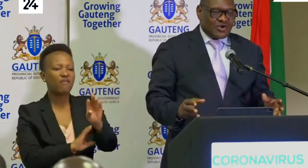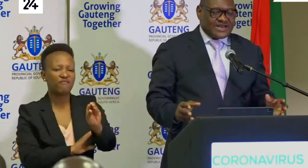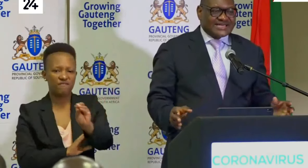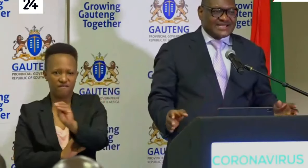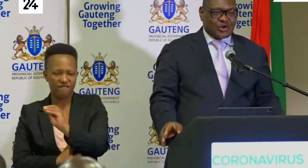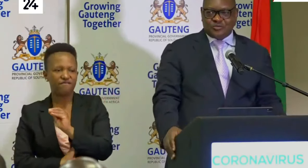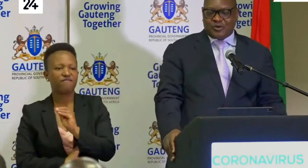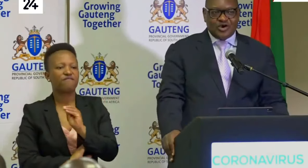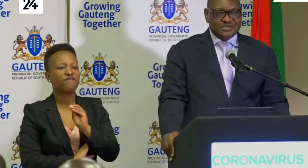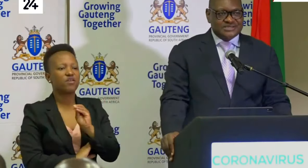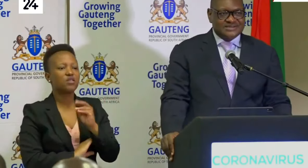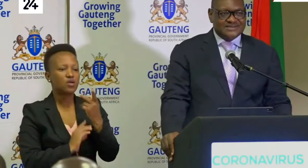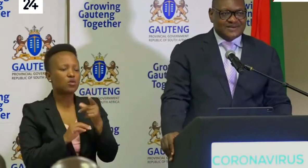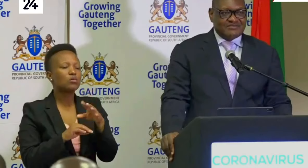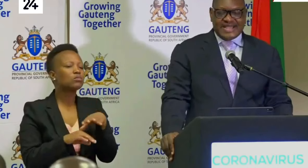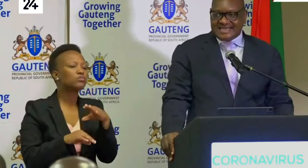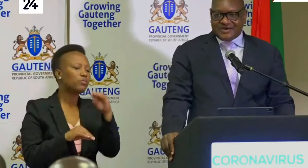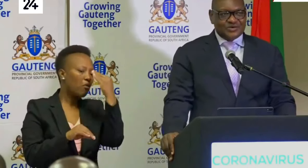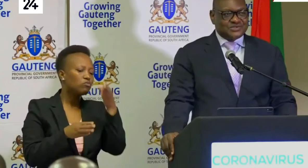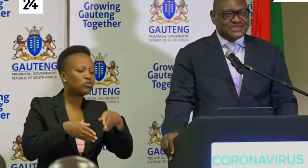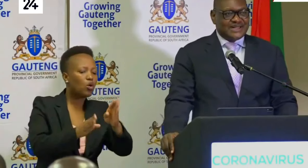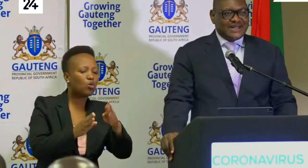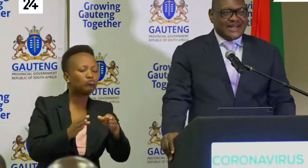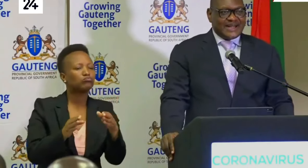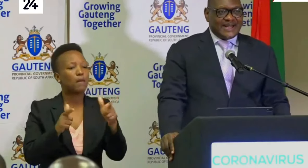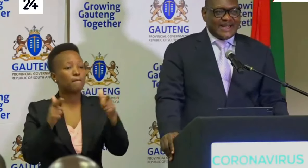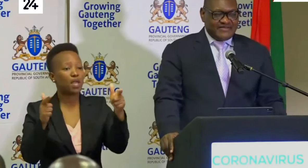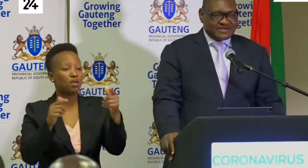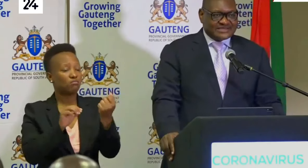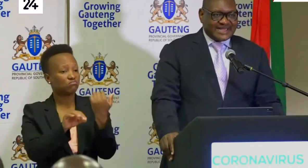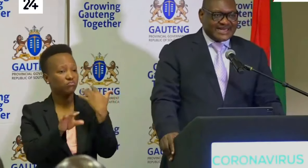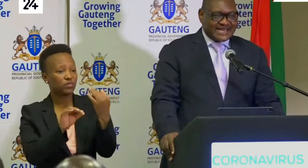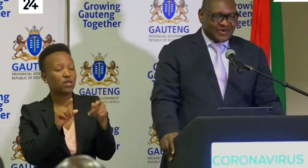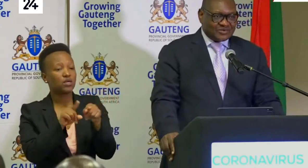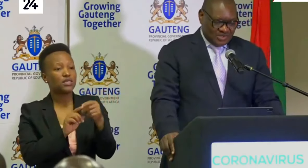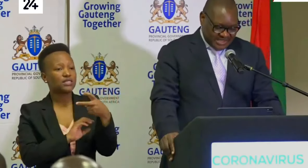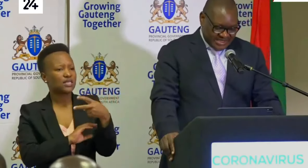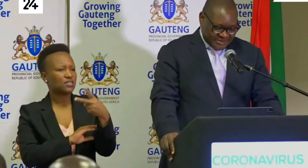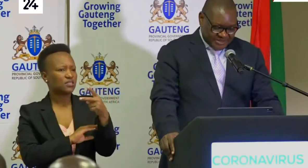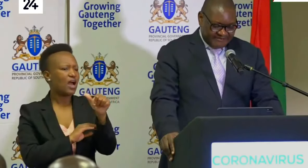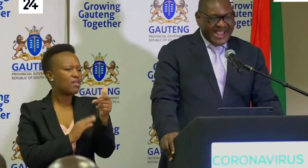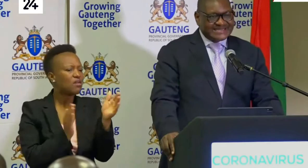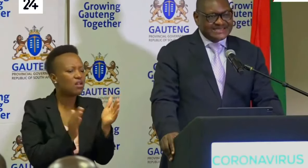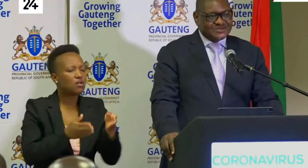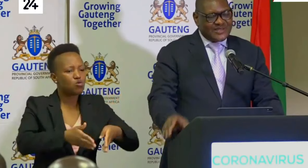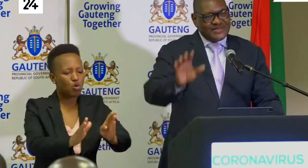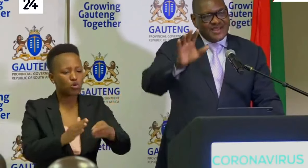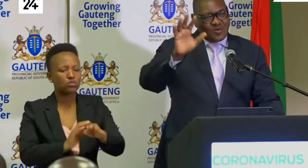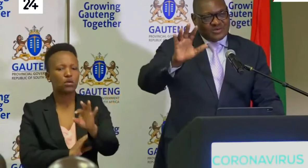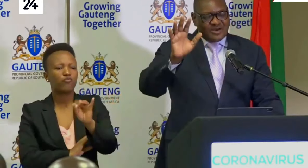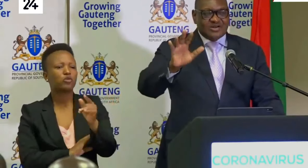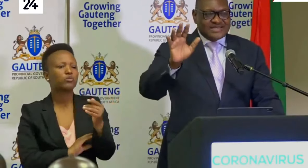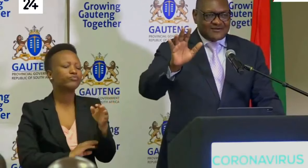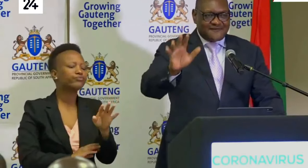conducting roadblocks on major roads, even on secondary roads on a day-to-day basis. When